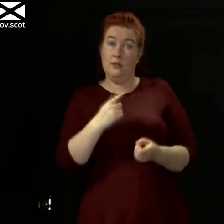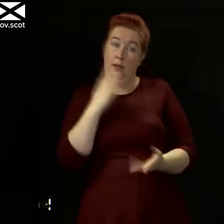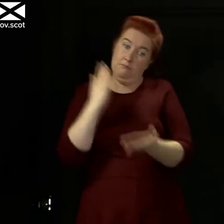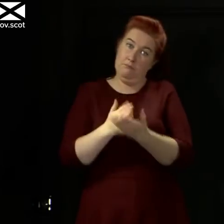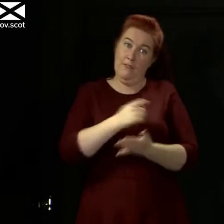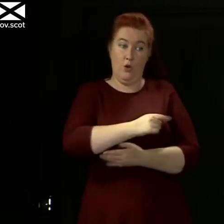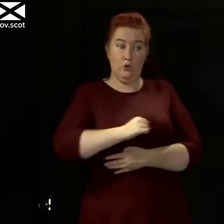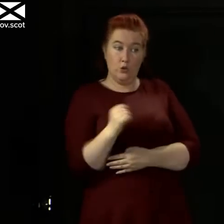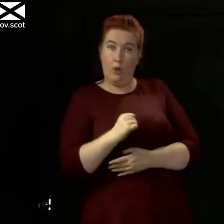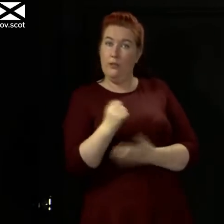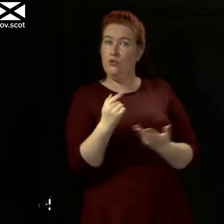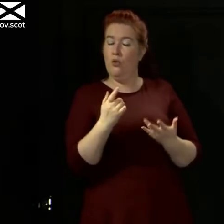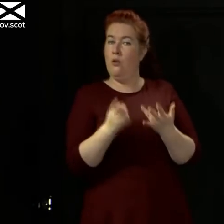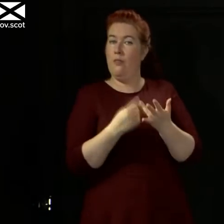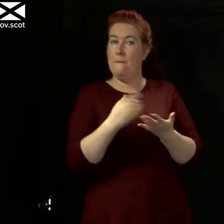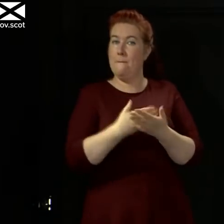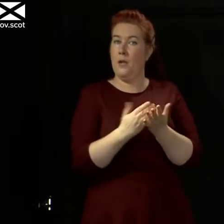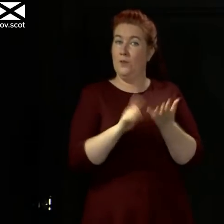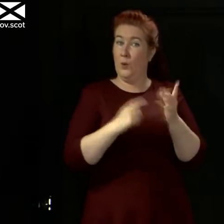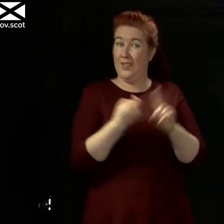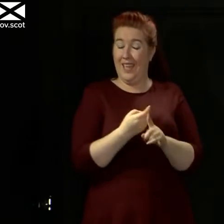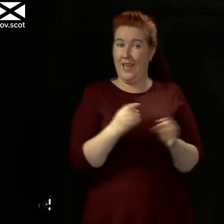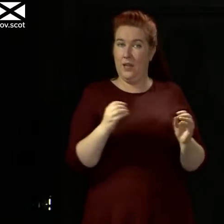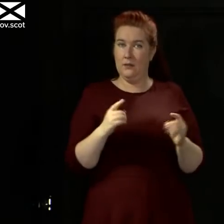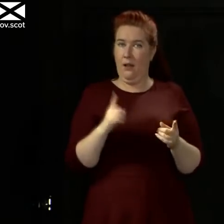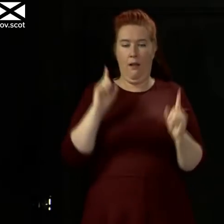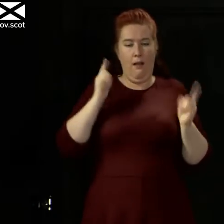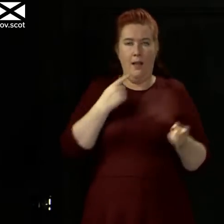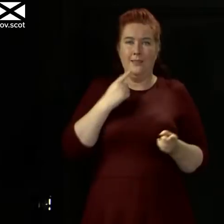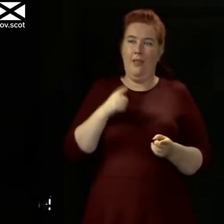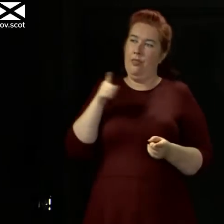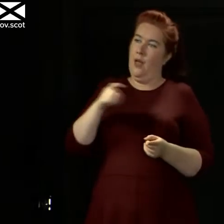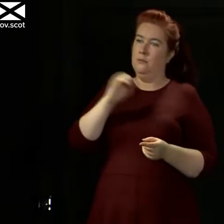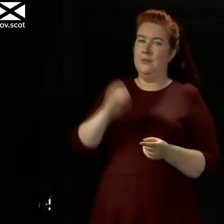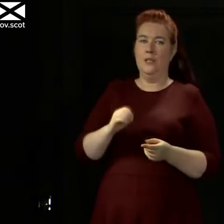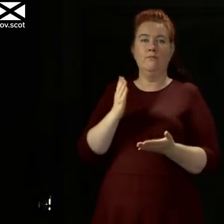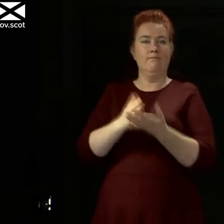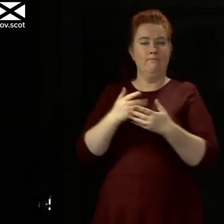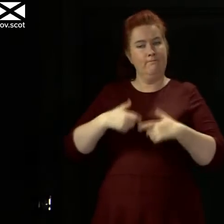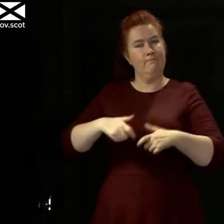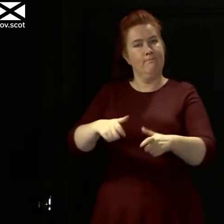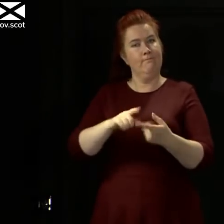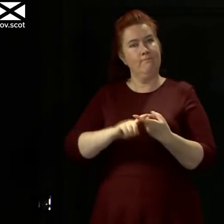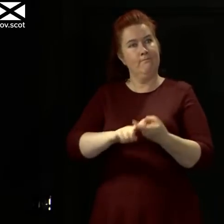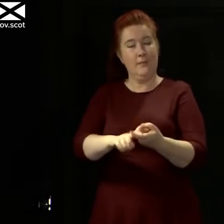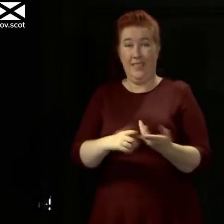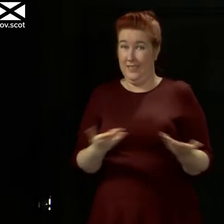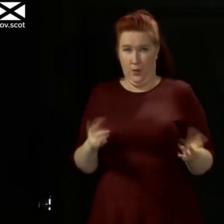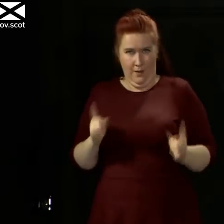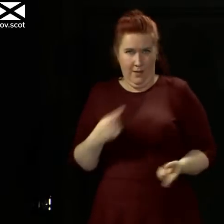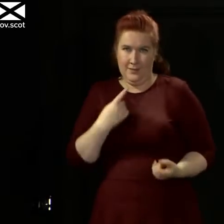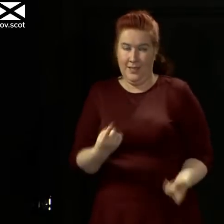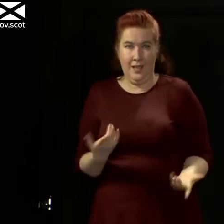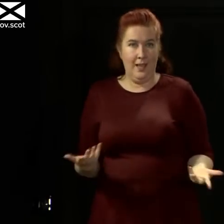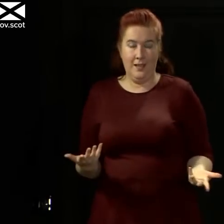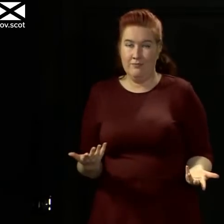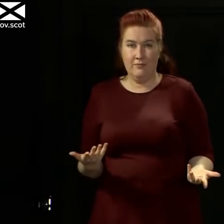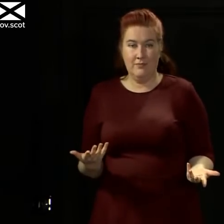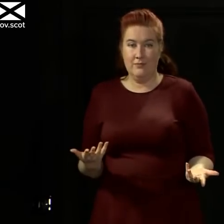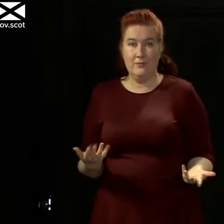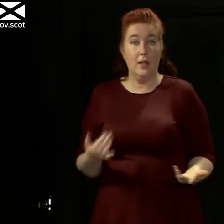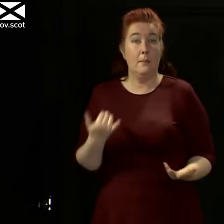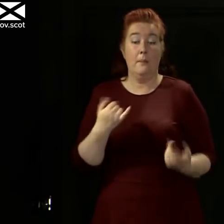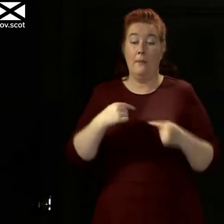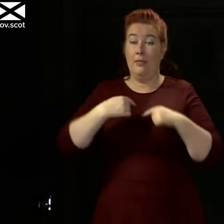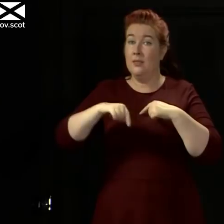for Scotland or other parts of the UK, that this will never change, just because we've made a decision this week, if the next